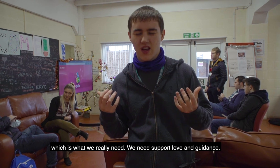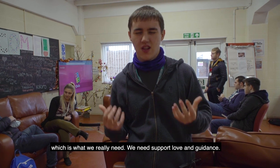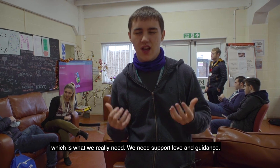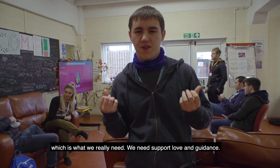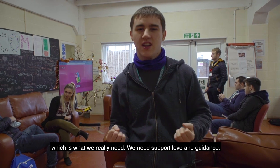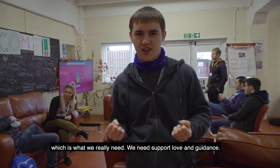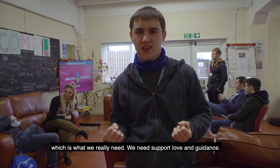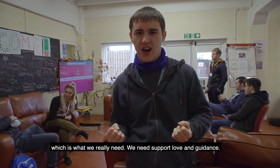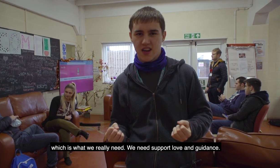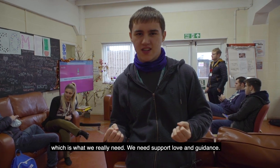love and guidance.